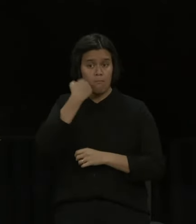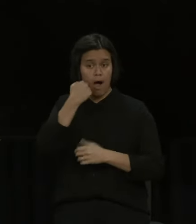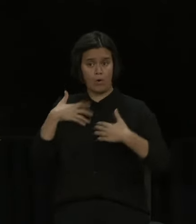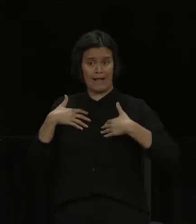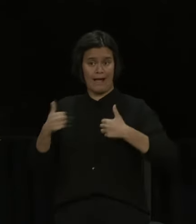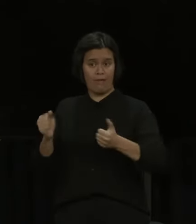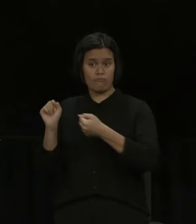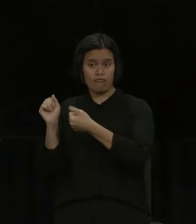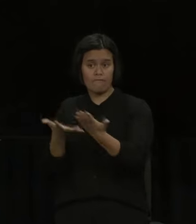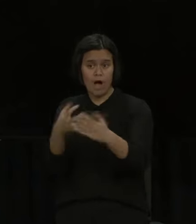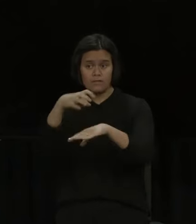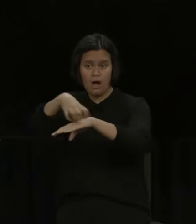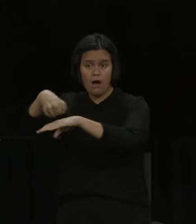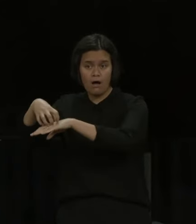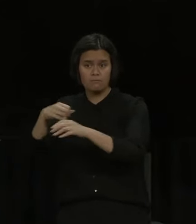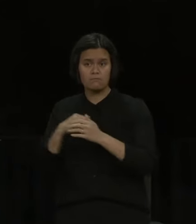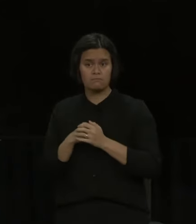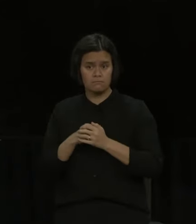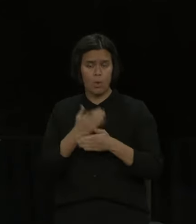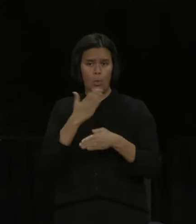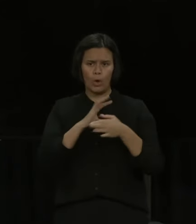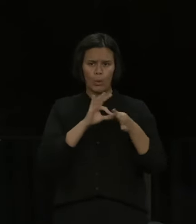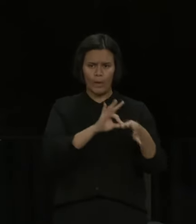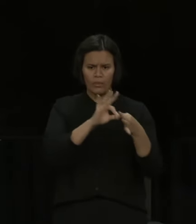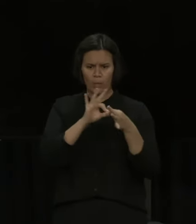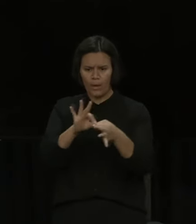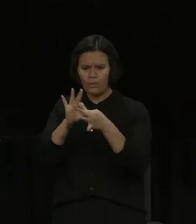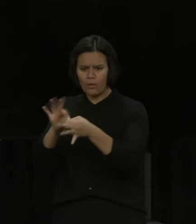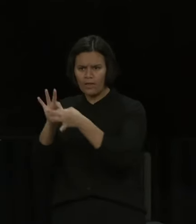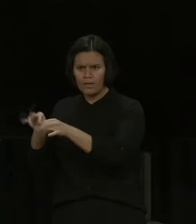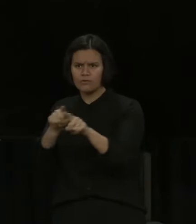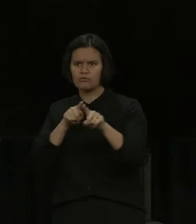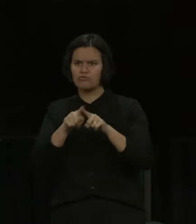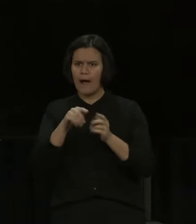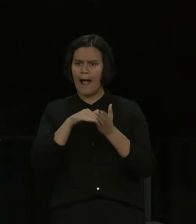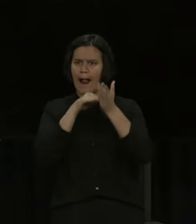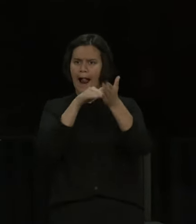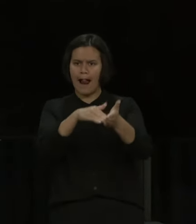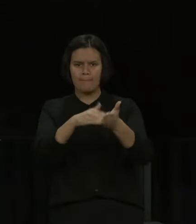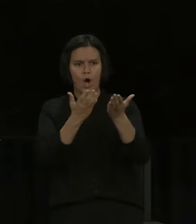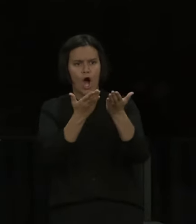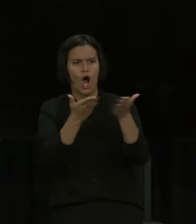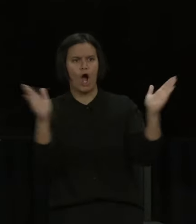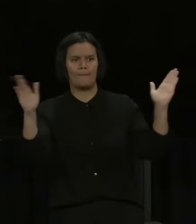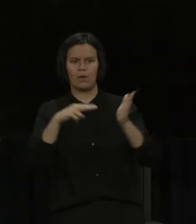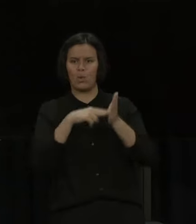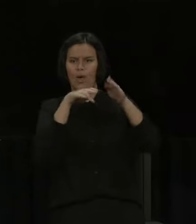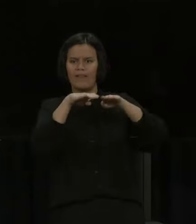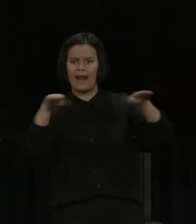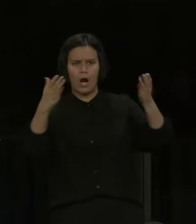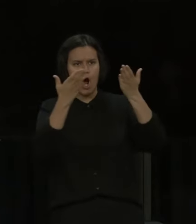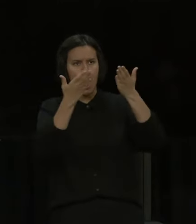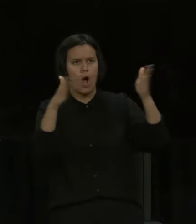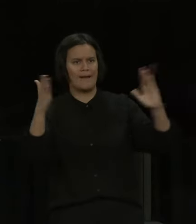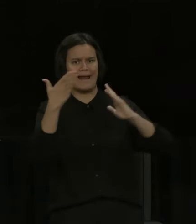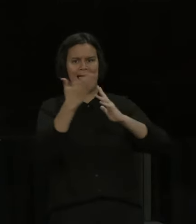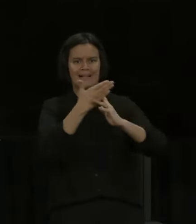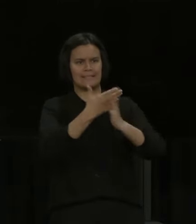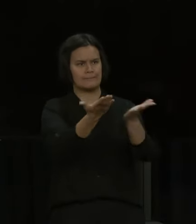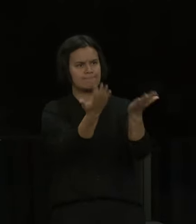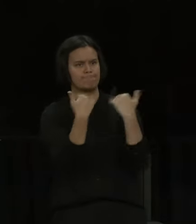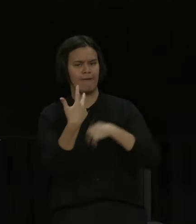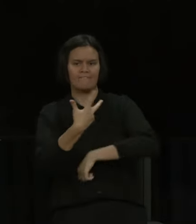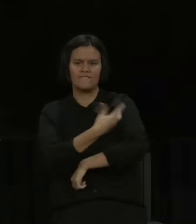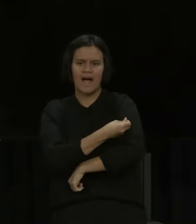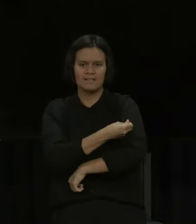net as widely as we can and that's included quite a significant amount of funding specifically for the